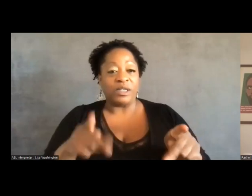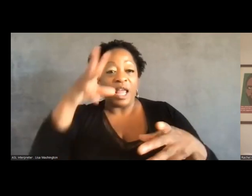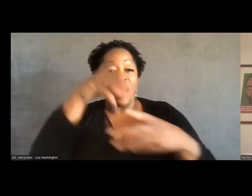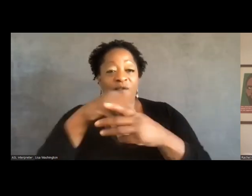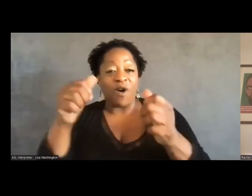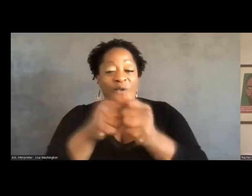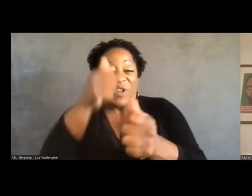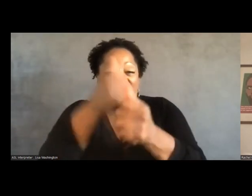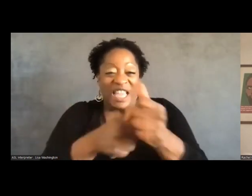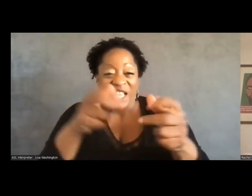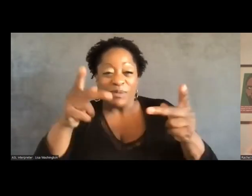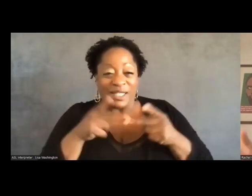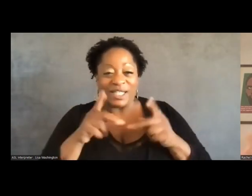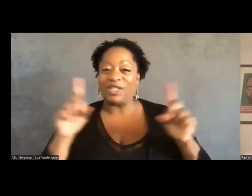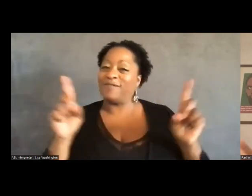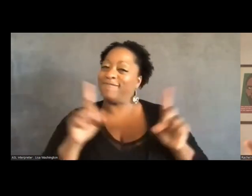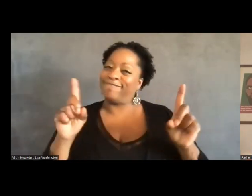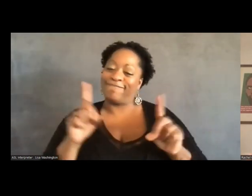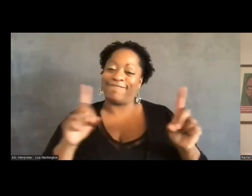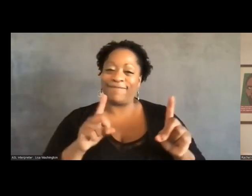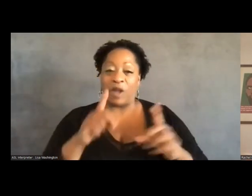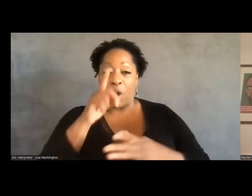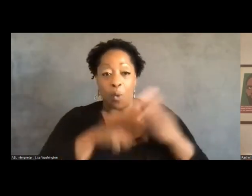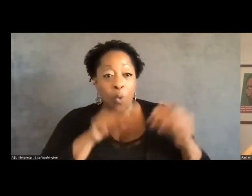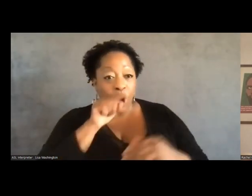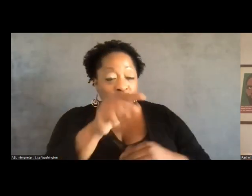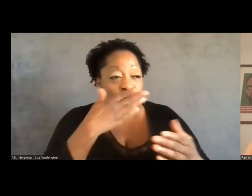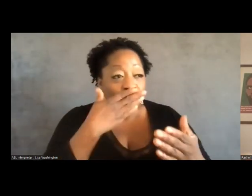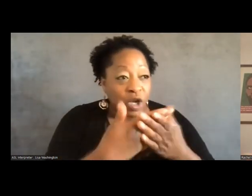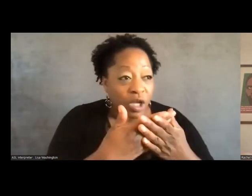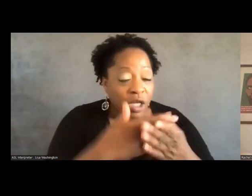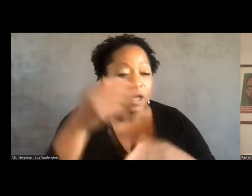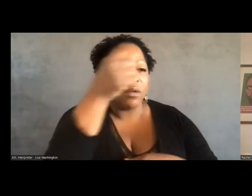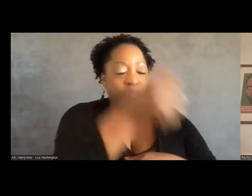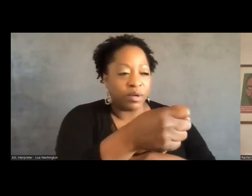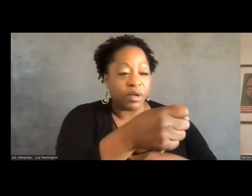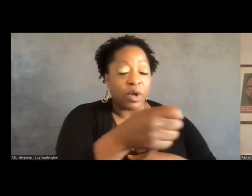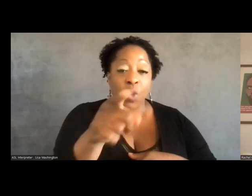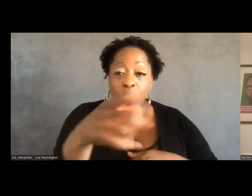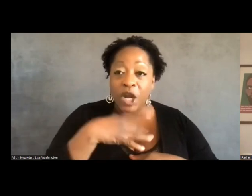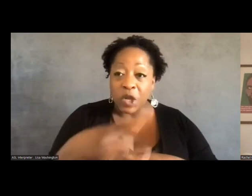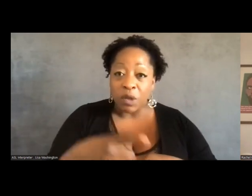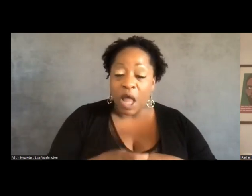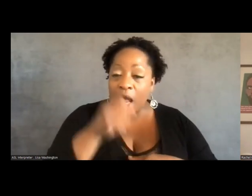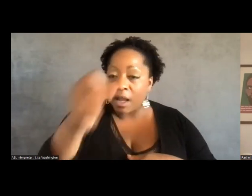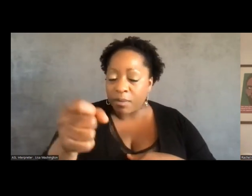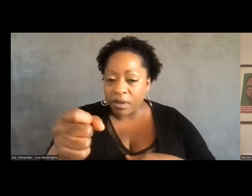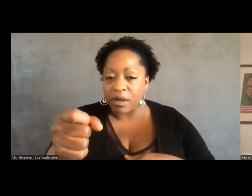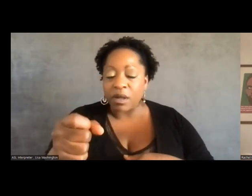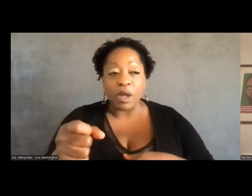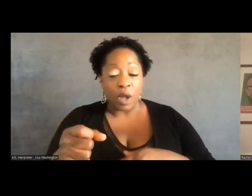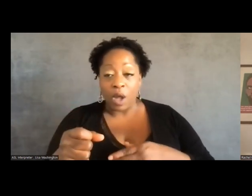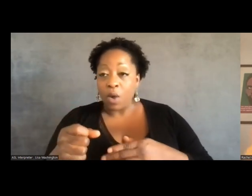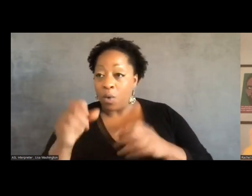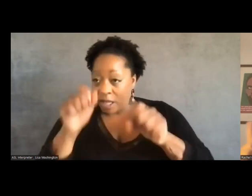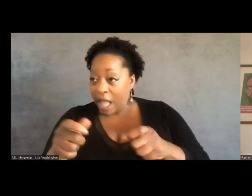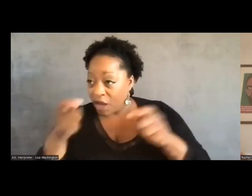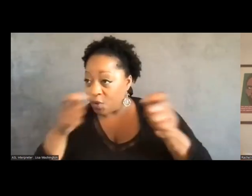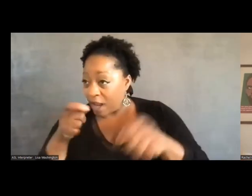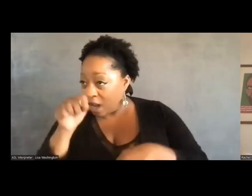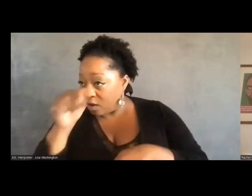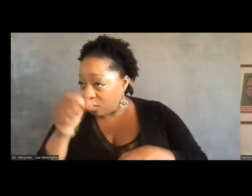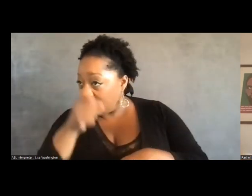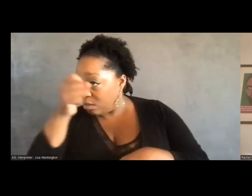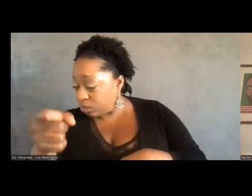what are you good at? What is your organization or your crew really best set up to do? Can we have you